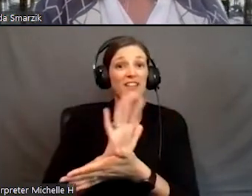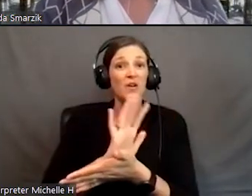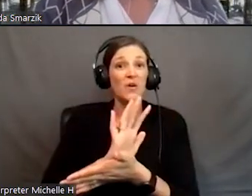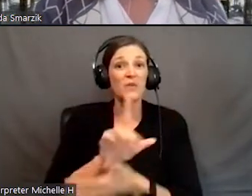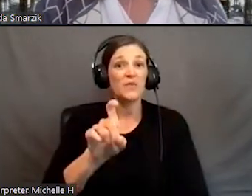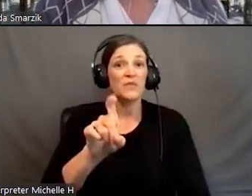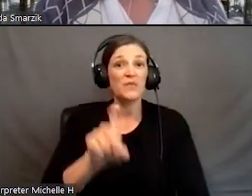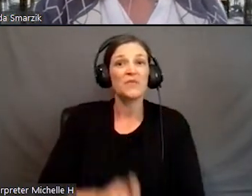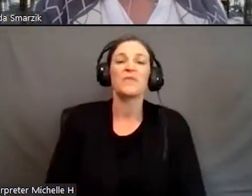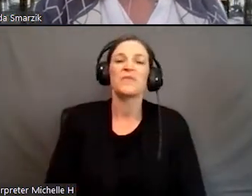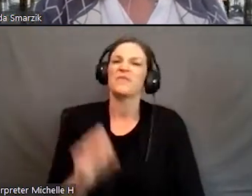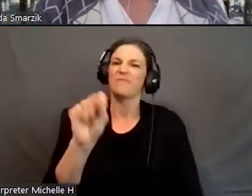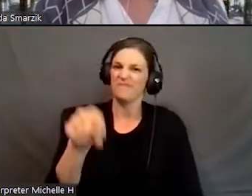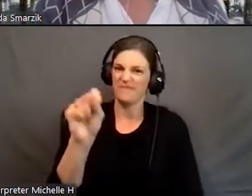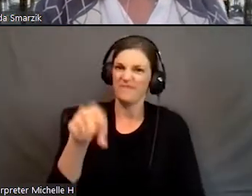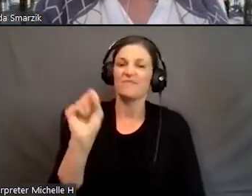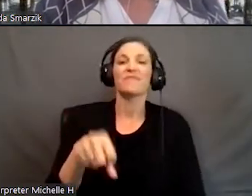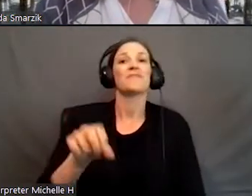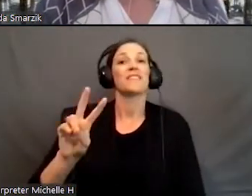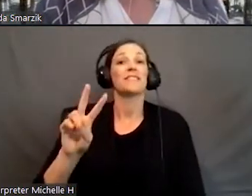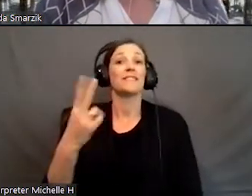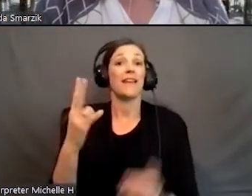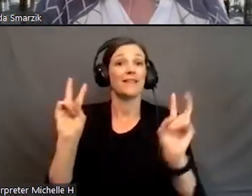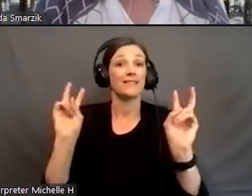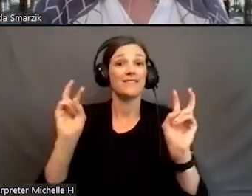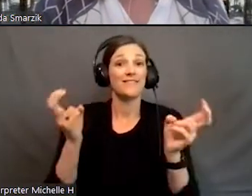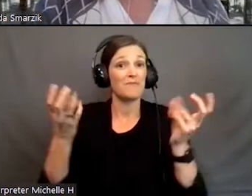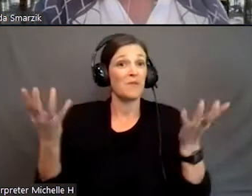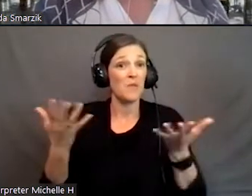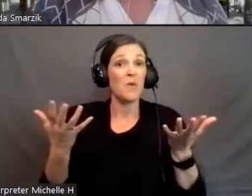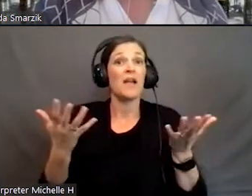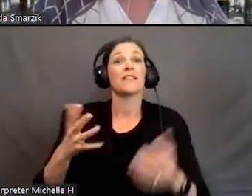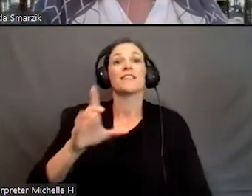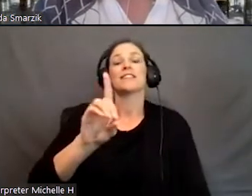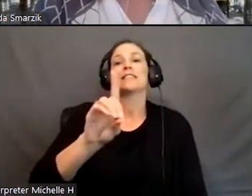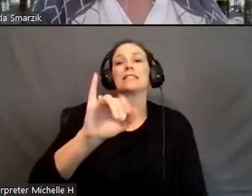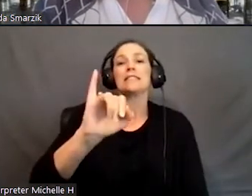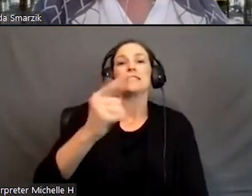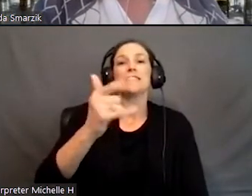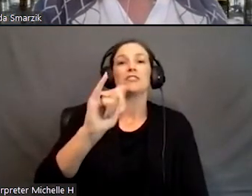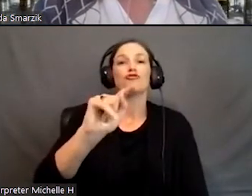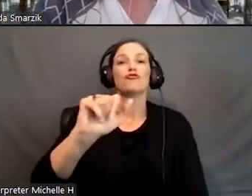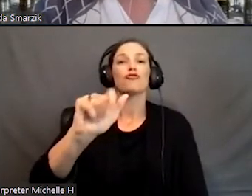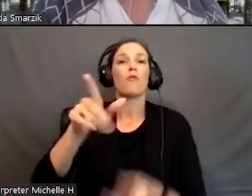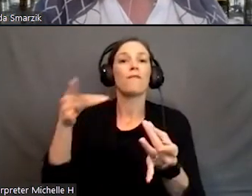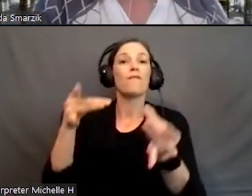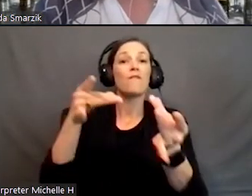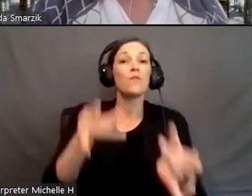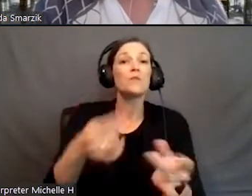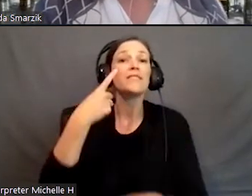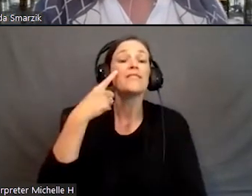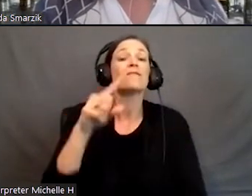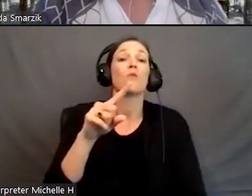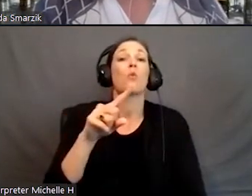Certainly. Our second topic is digital fluency for today's jobs.